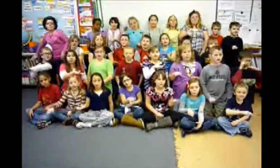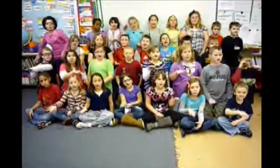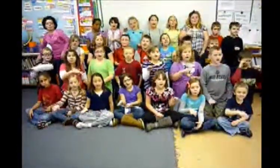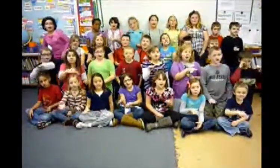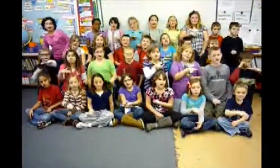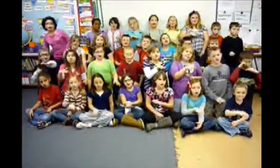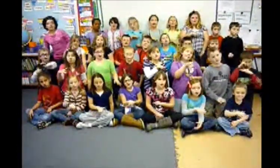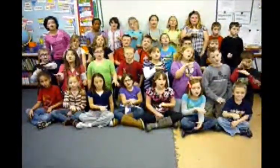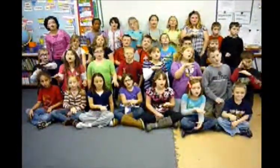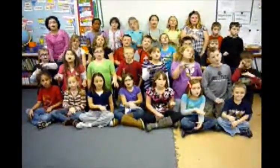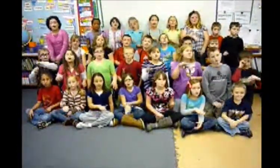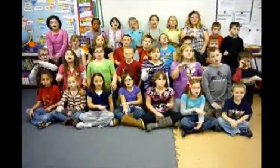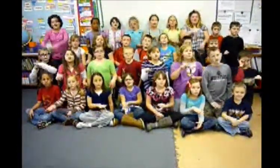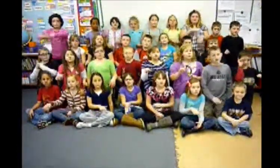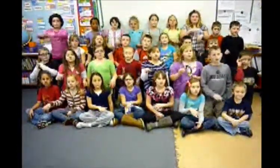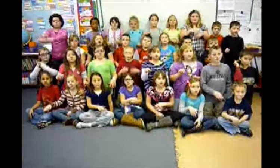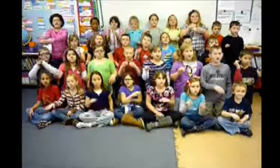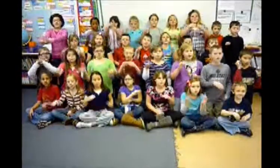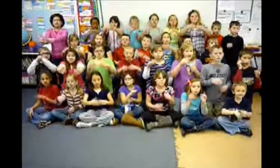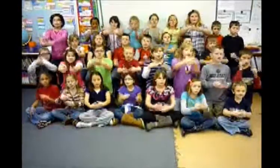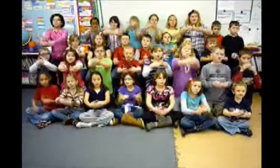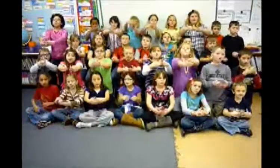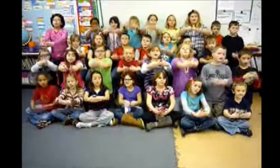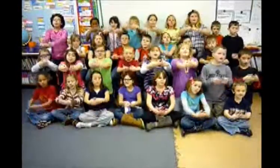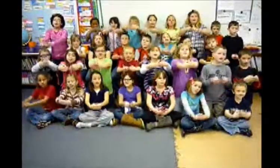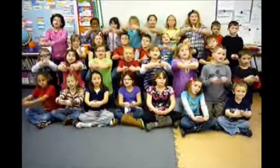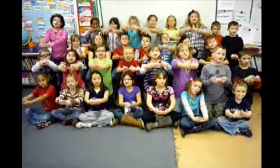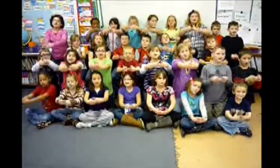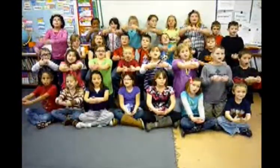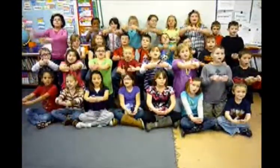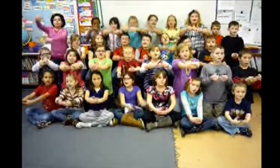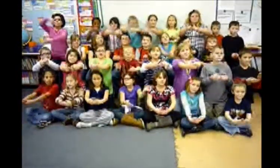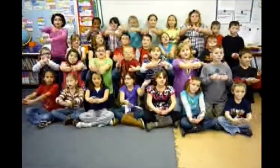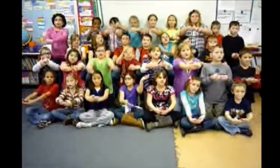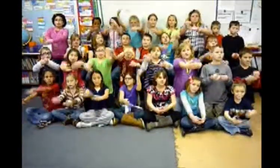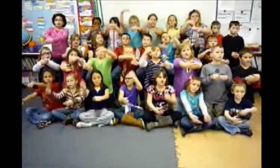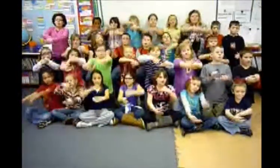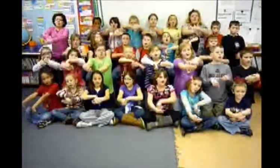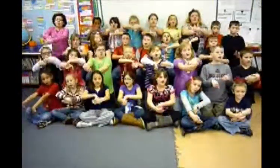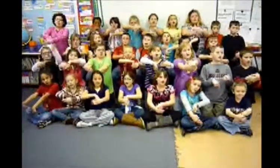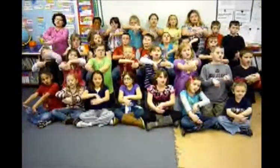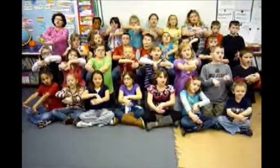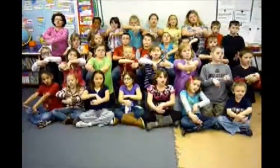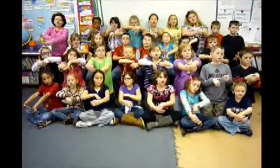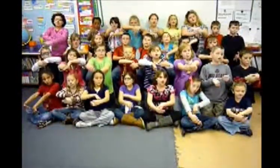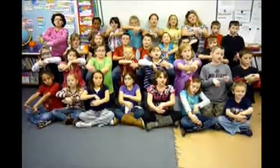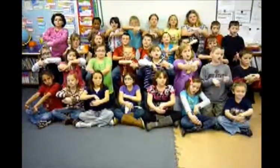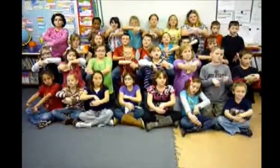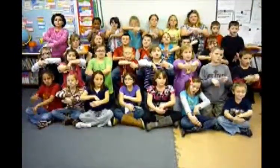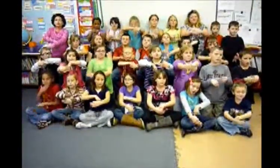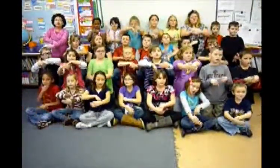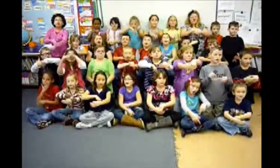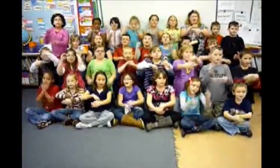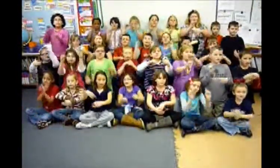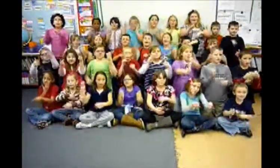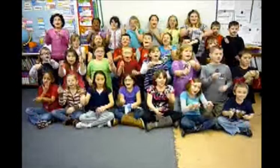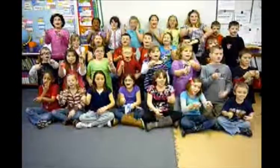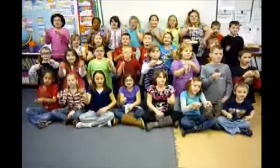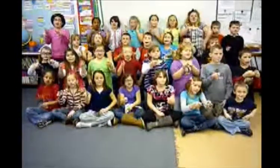layer His music unit, the measure for you That's